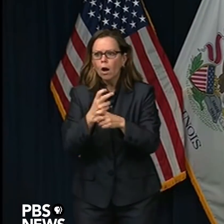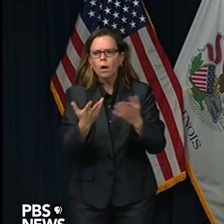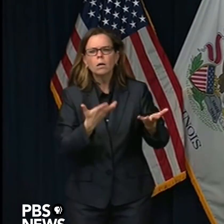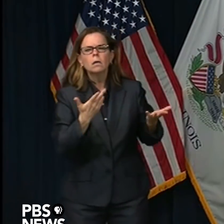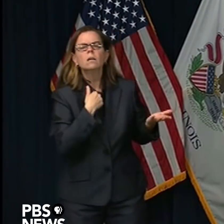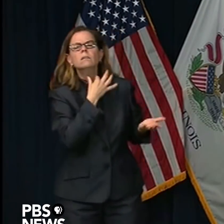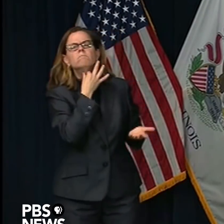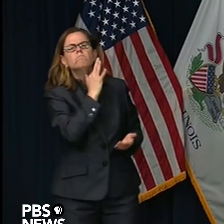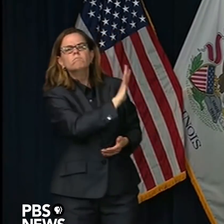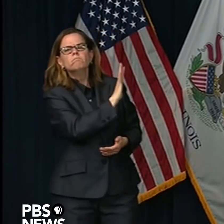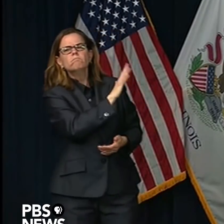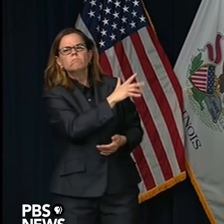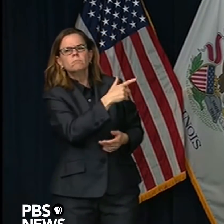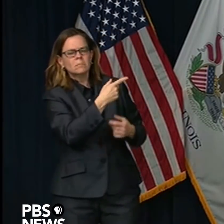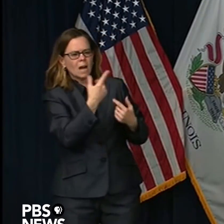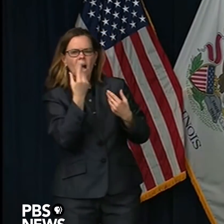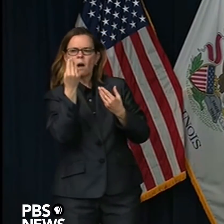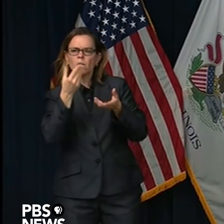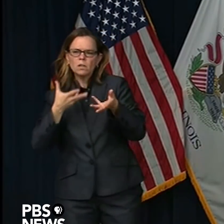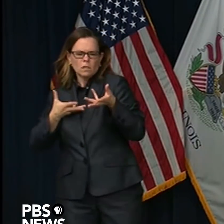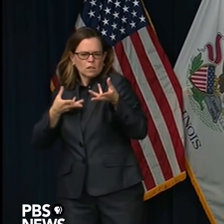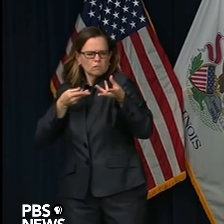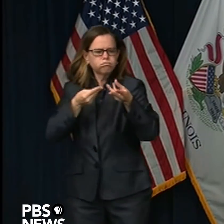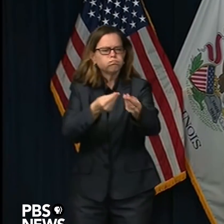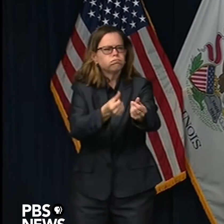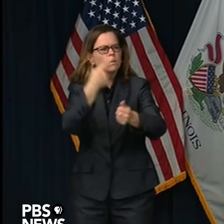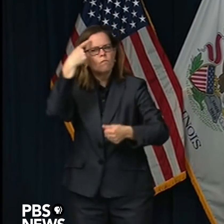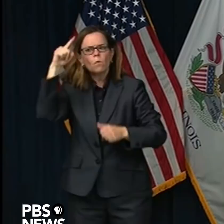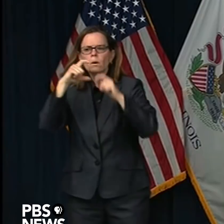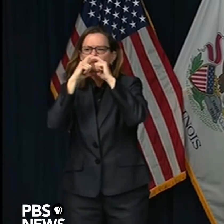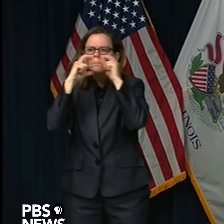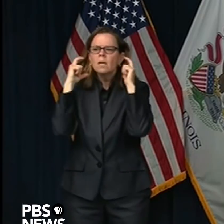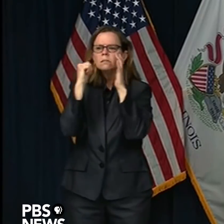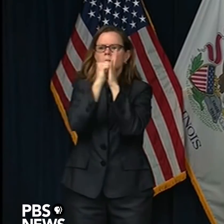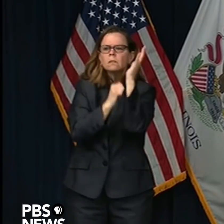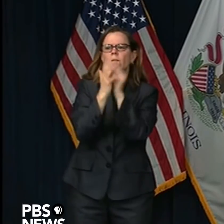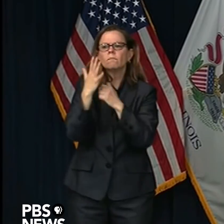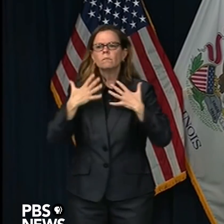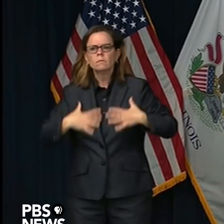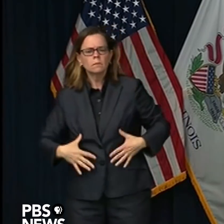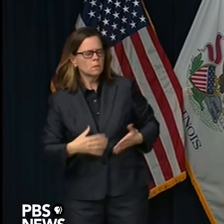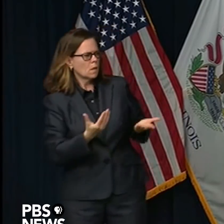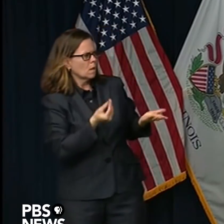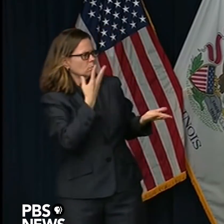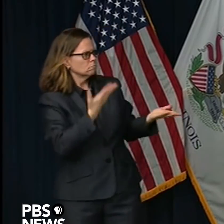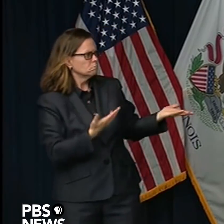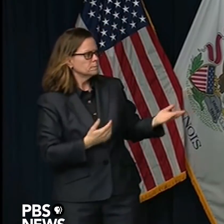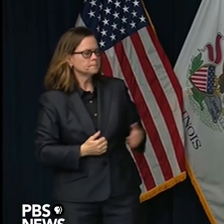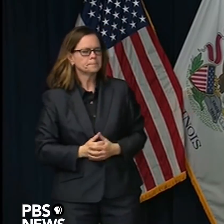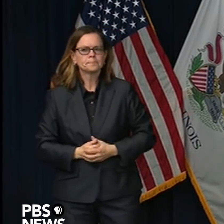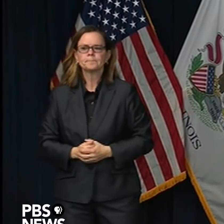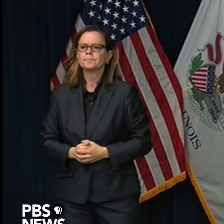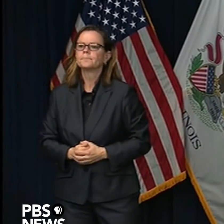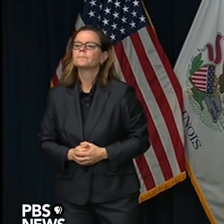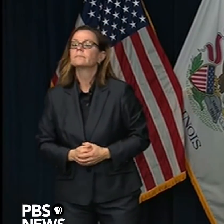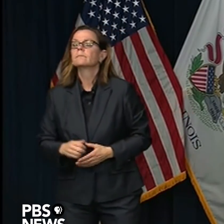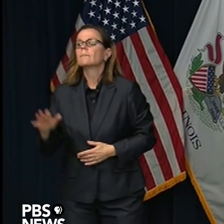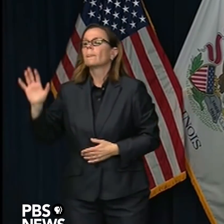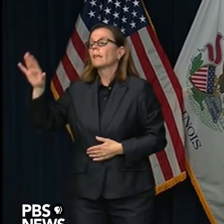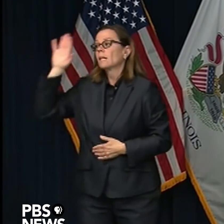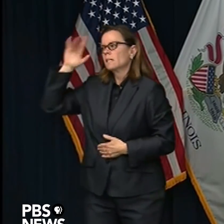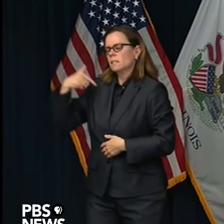We've been hard at work, as all of you know, across the globe, you know, trying to find PPE,